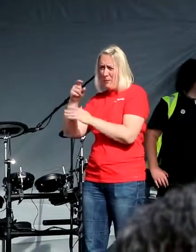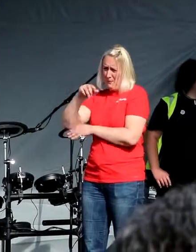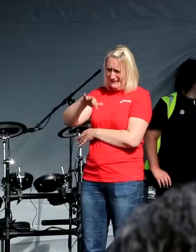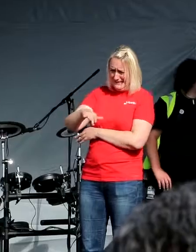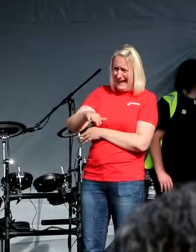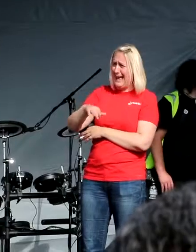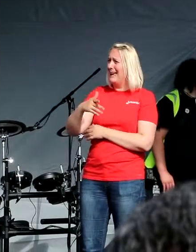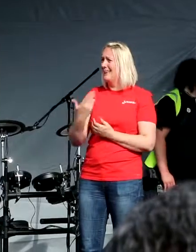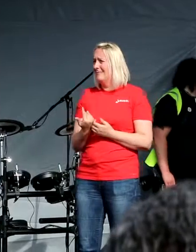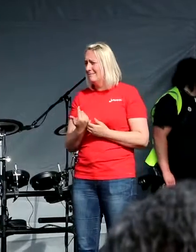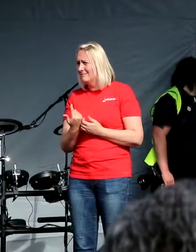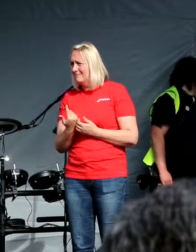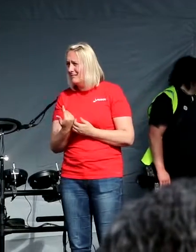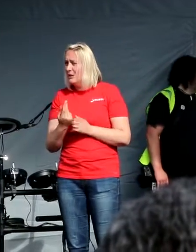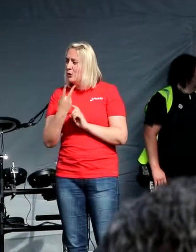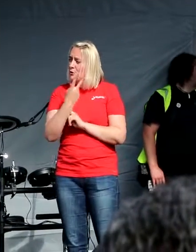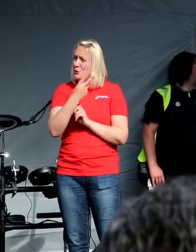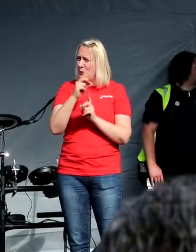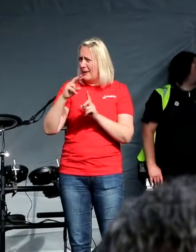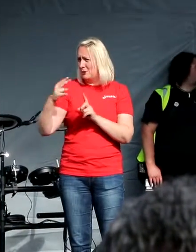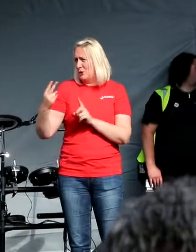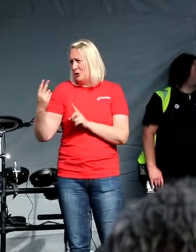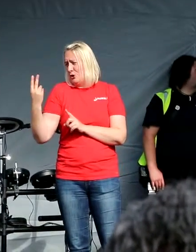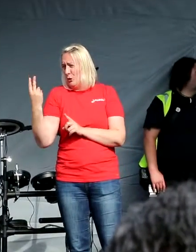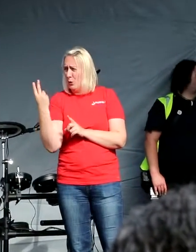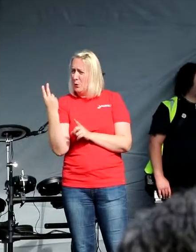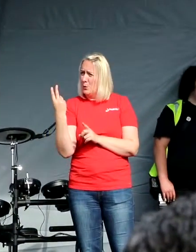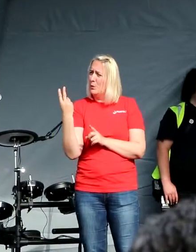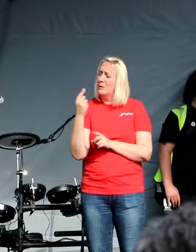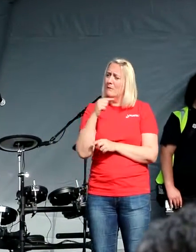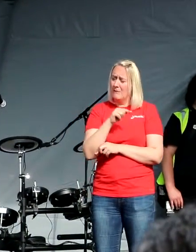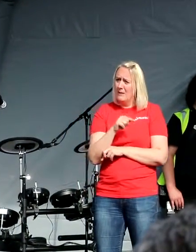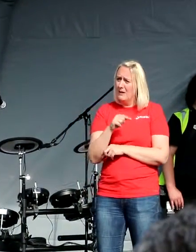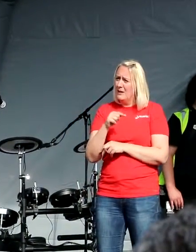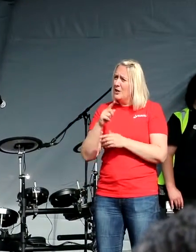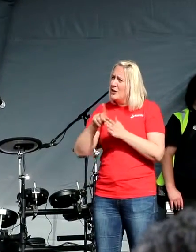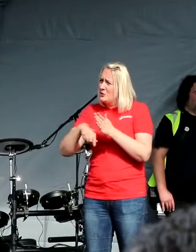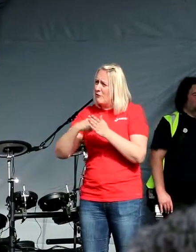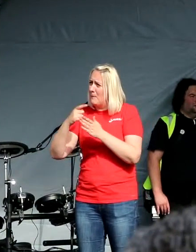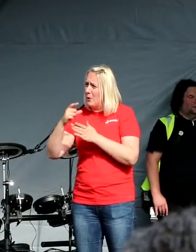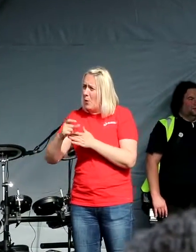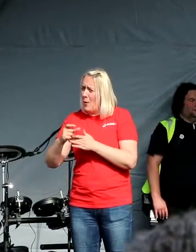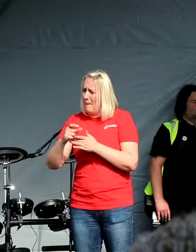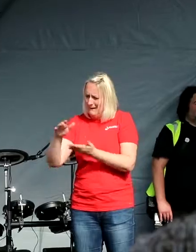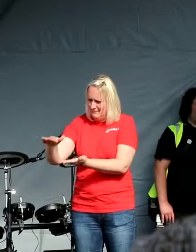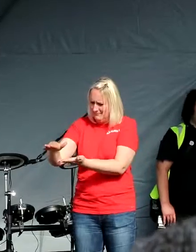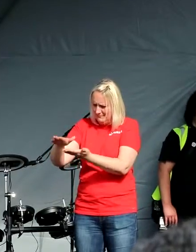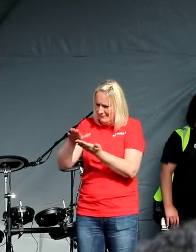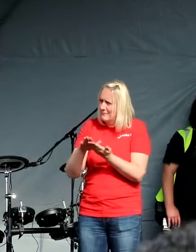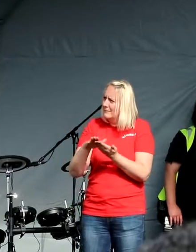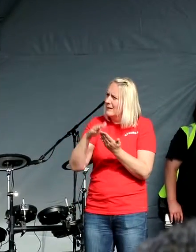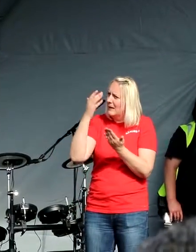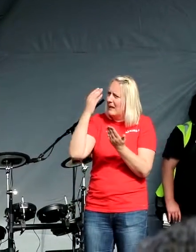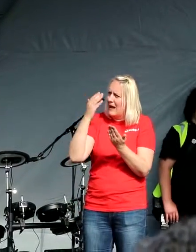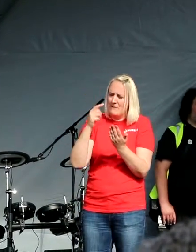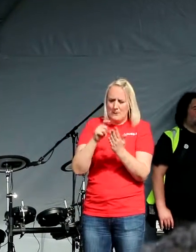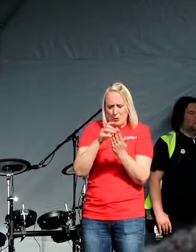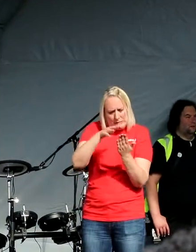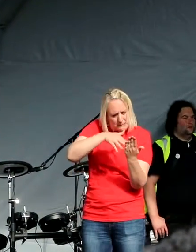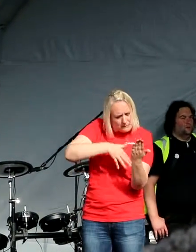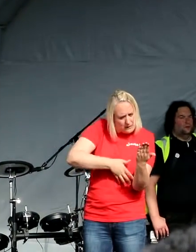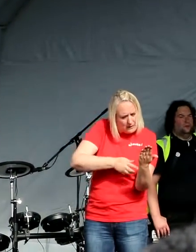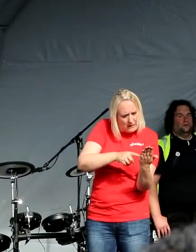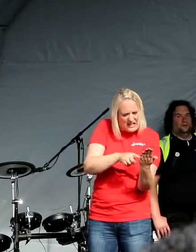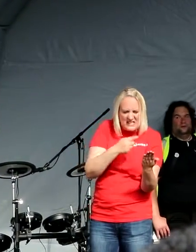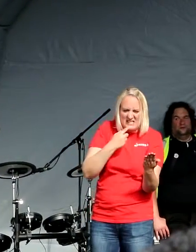2002, Jeremy Corbyn went on his bike and got the dossier and phoned me up and said, there's nothing in it we need to worry about.